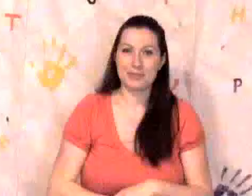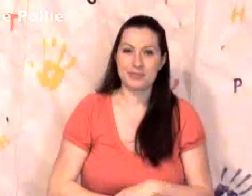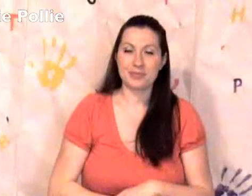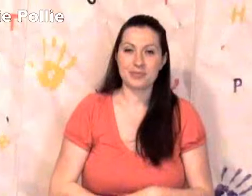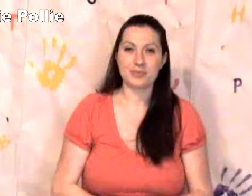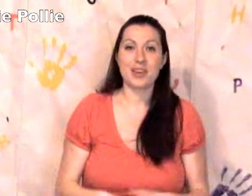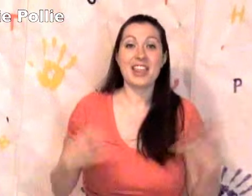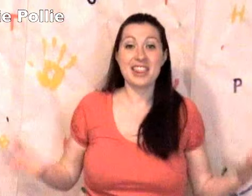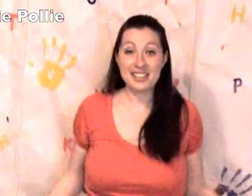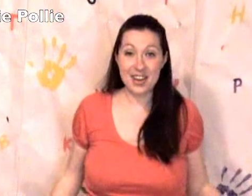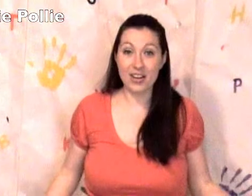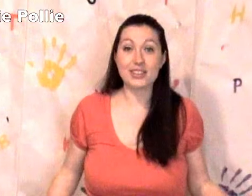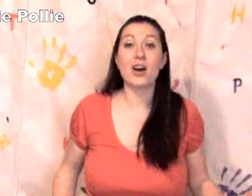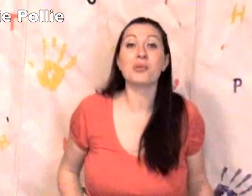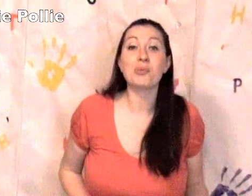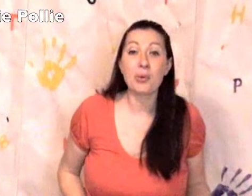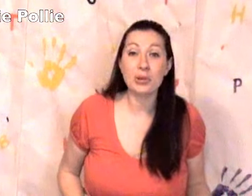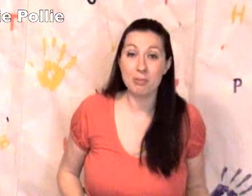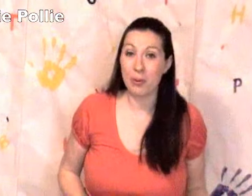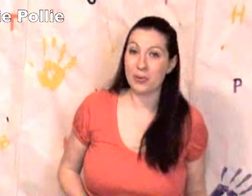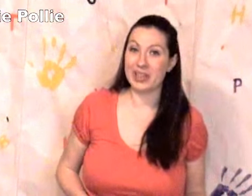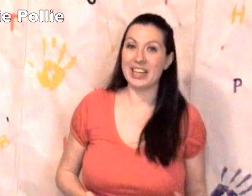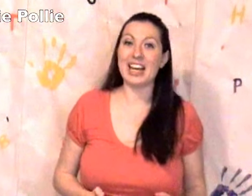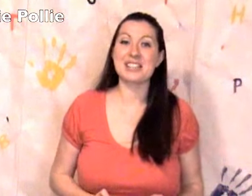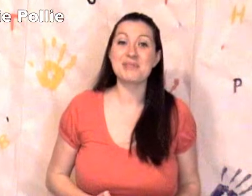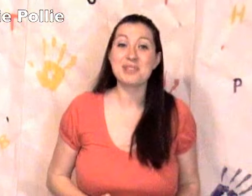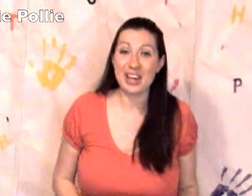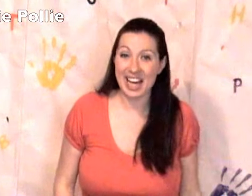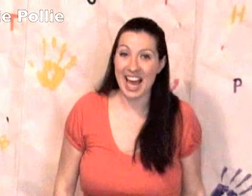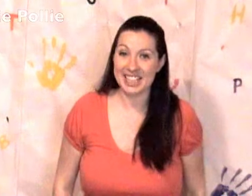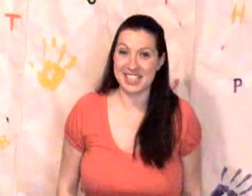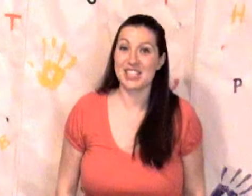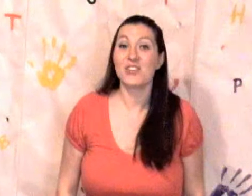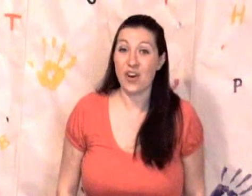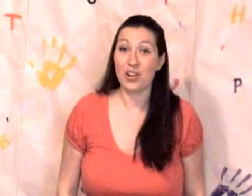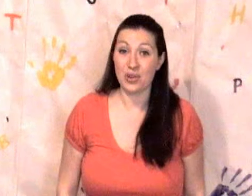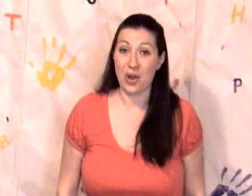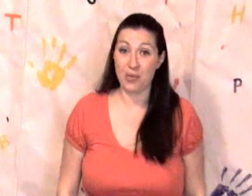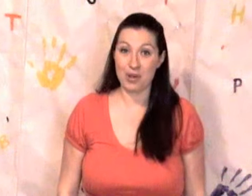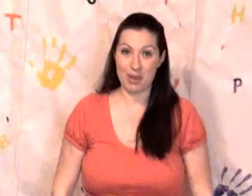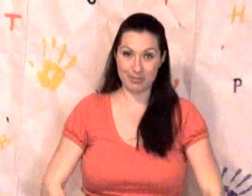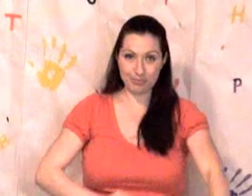This song is called Roly Poly. It has some great action. Follow along with me.